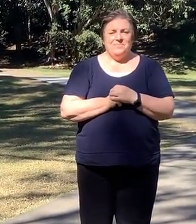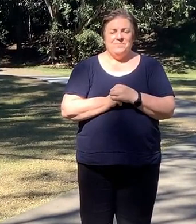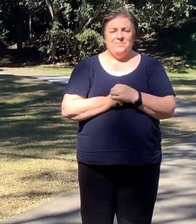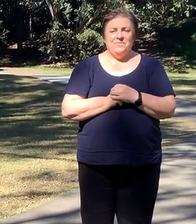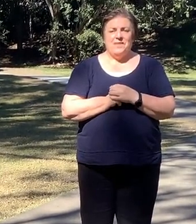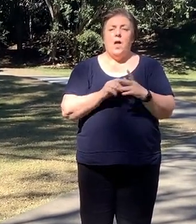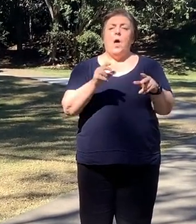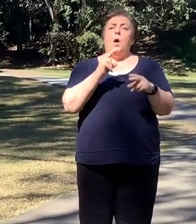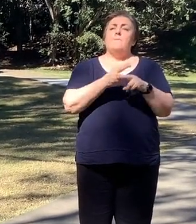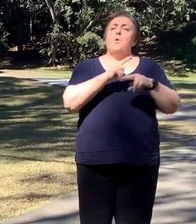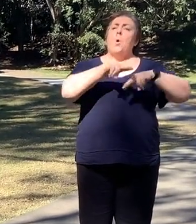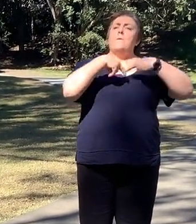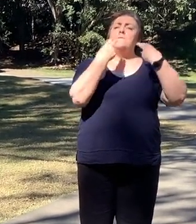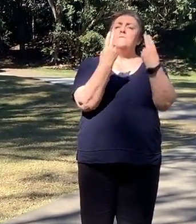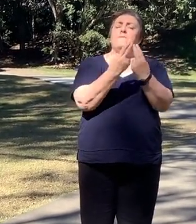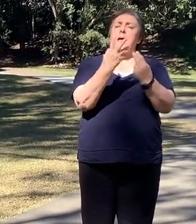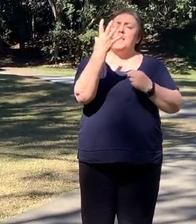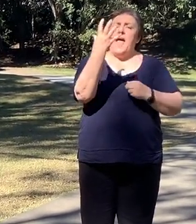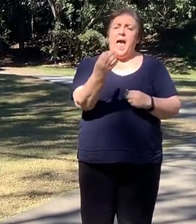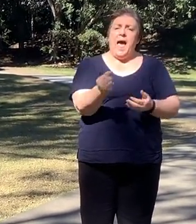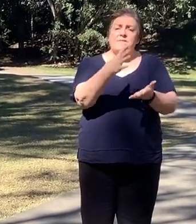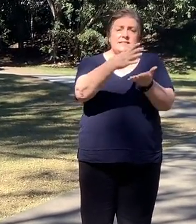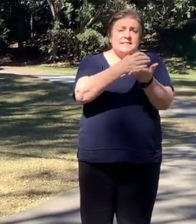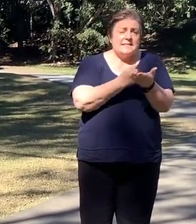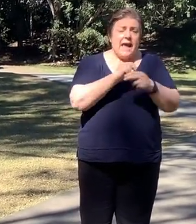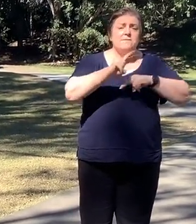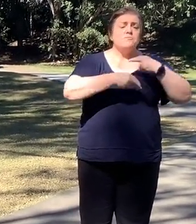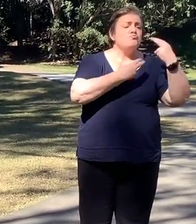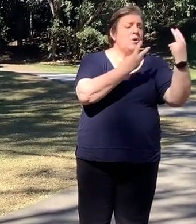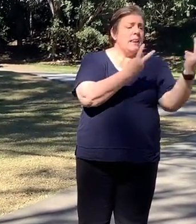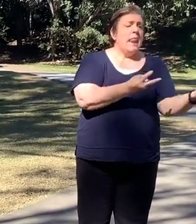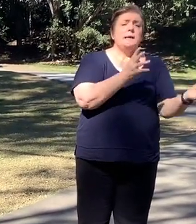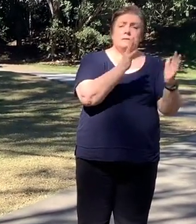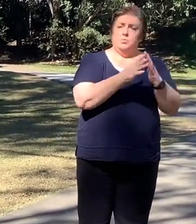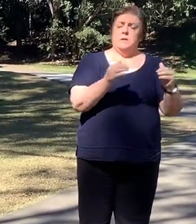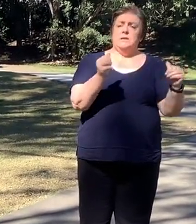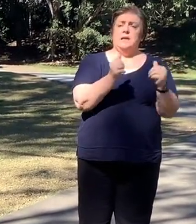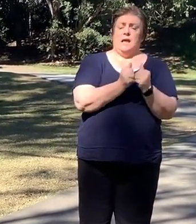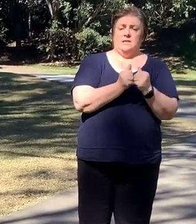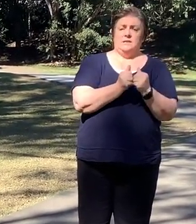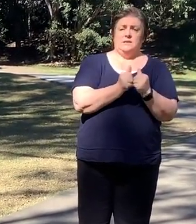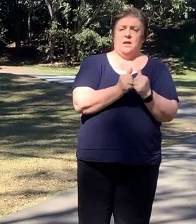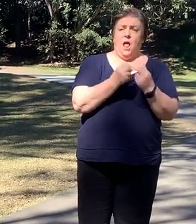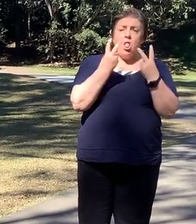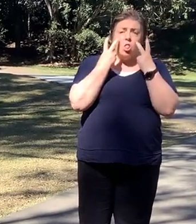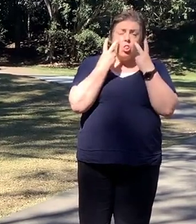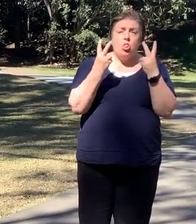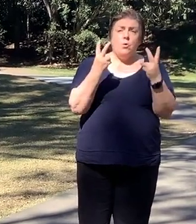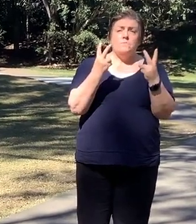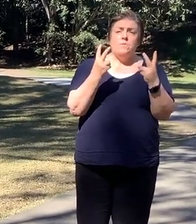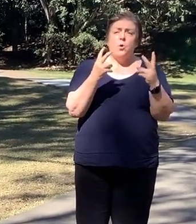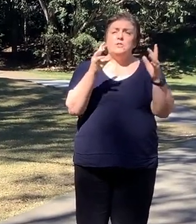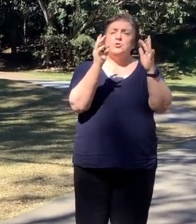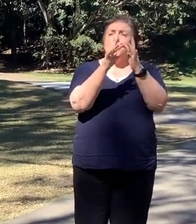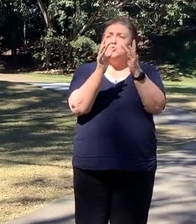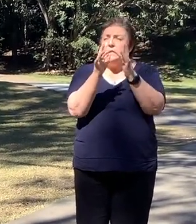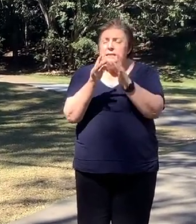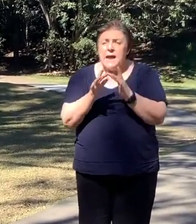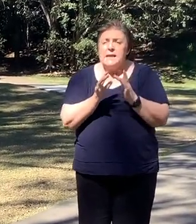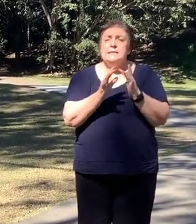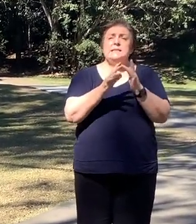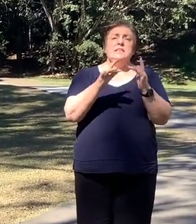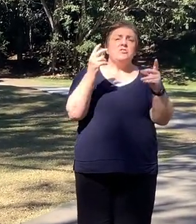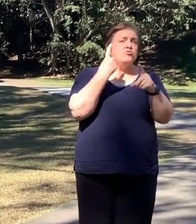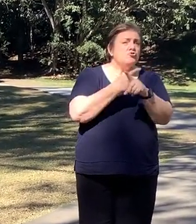To our families, I hope you have a safe and relaxing weekend. Look forward to reconnecting with you all in